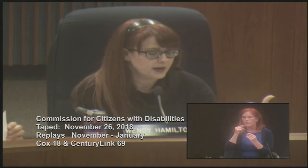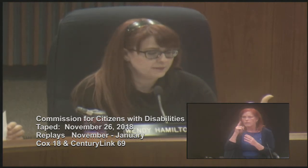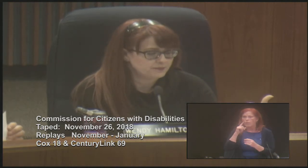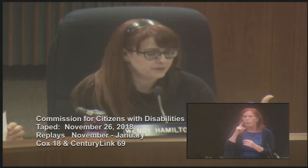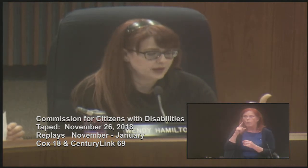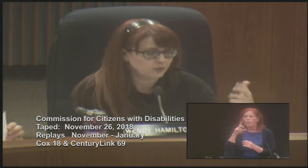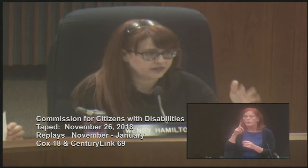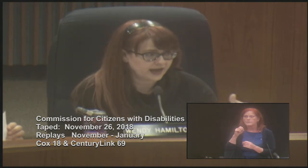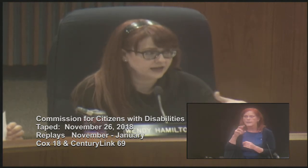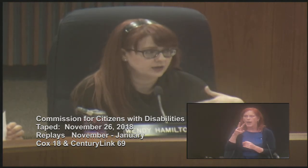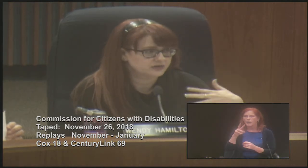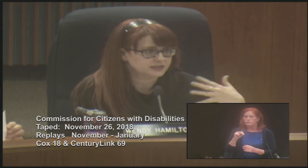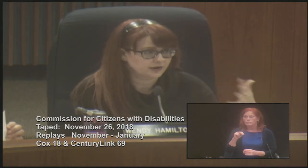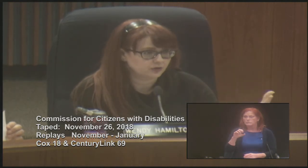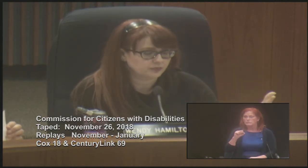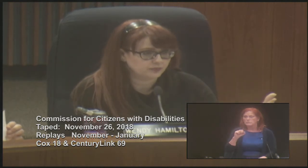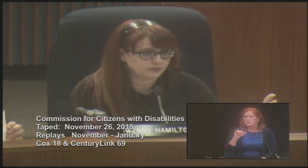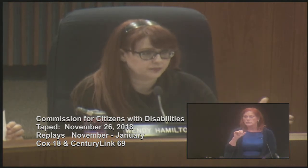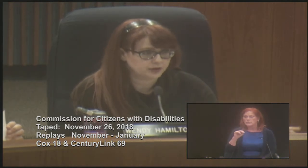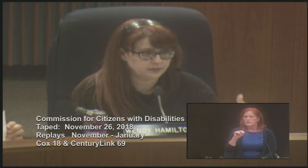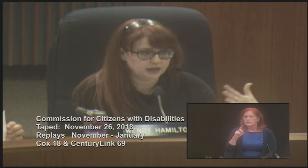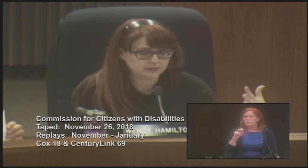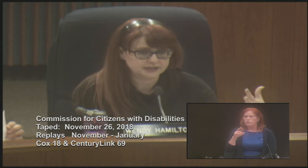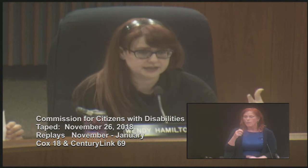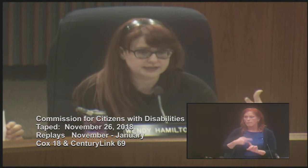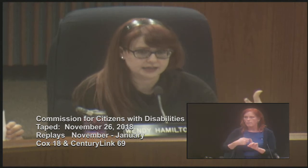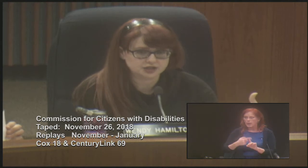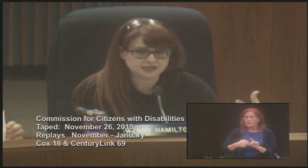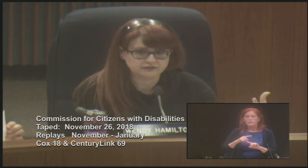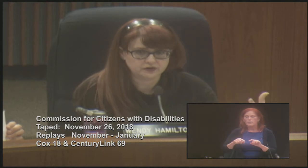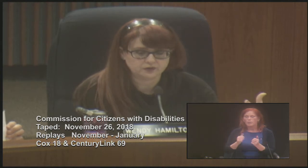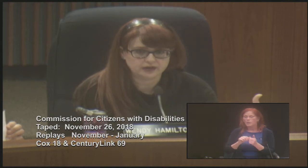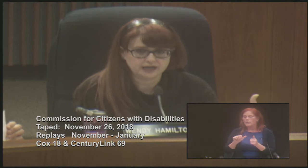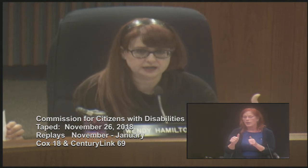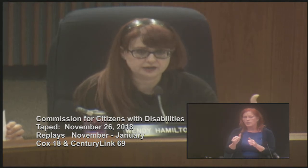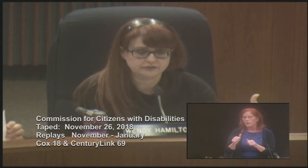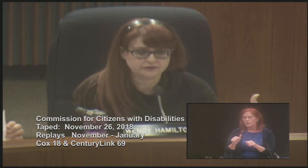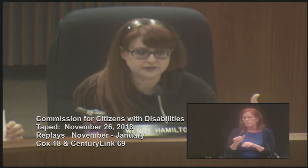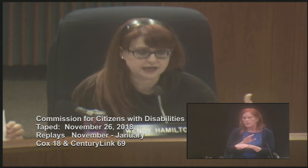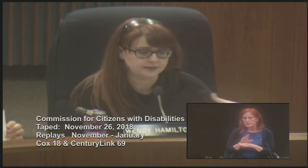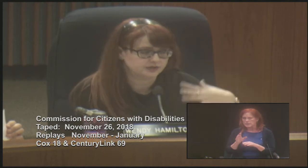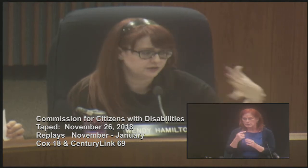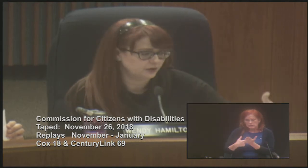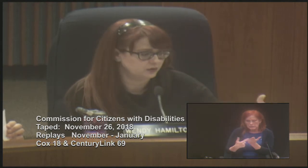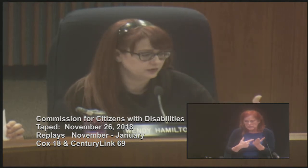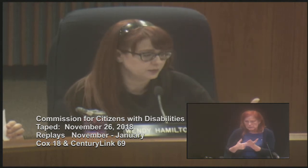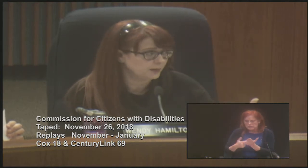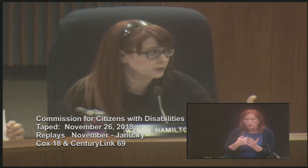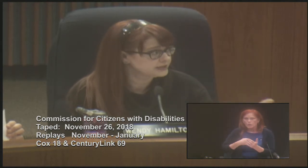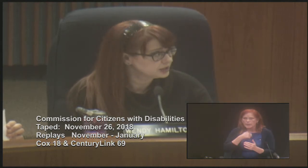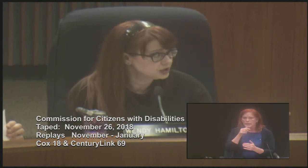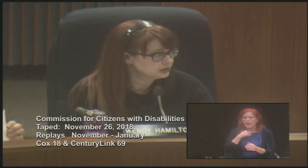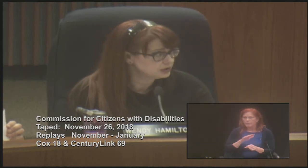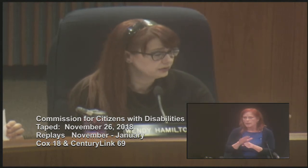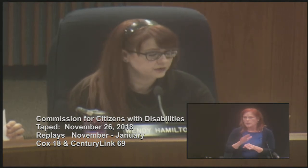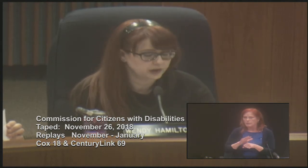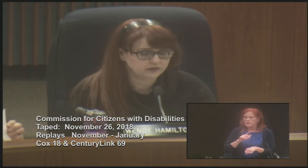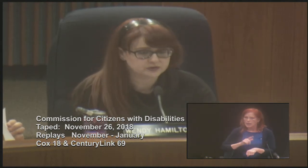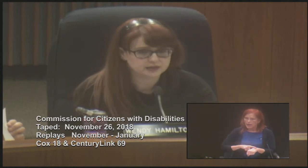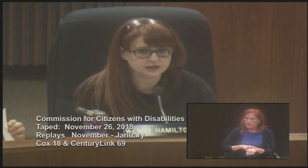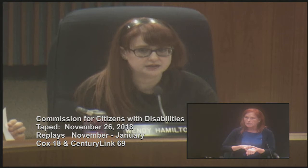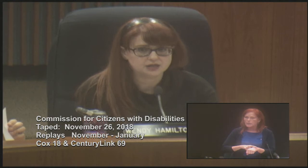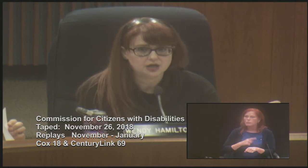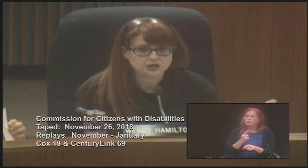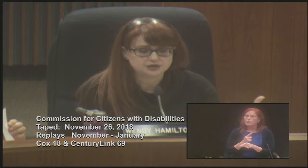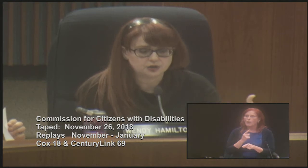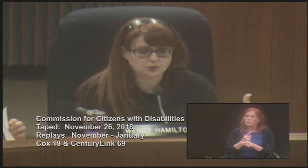and with that and with some other pre-meeting business I just didn't feel that we had enough time to devote the proper attention to reviewing